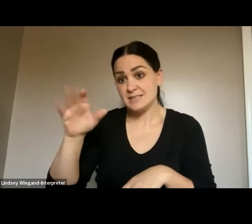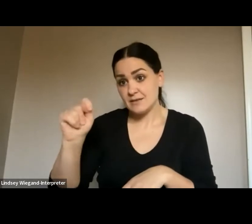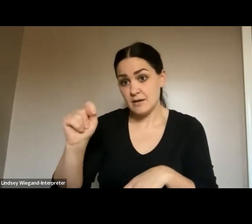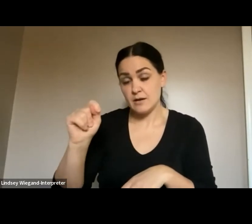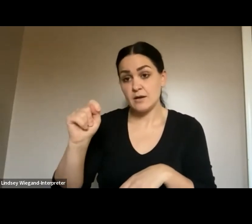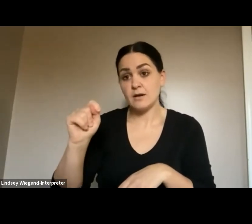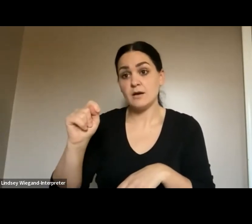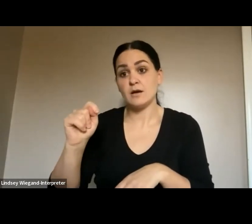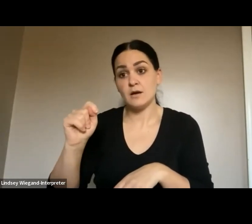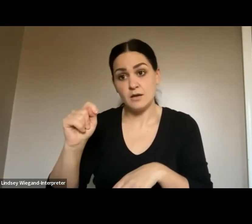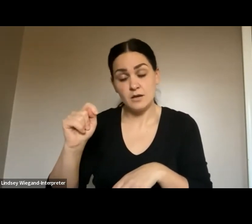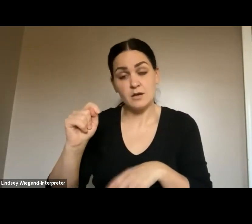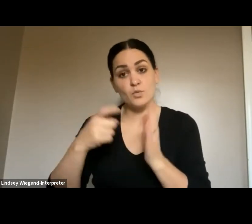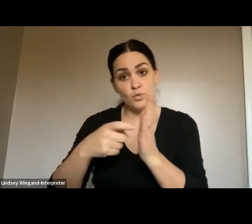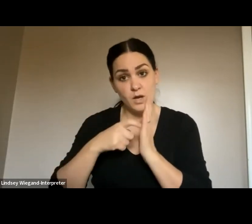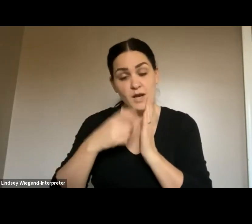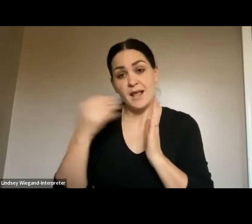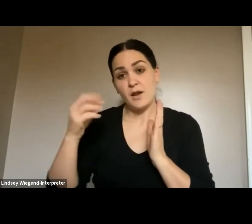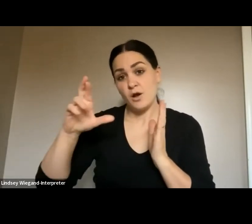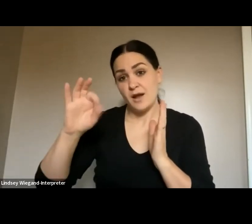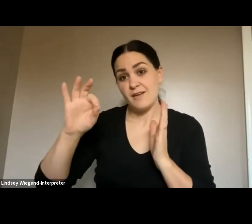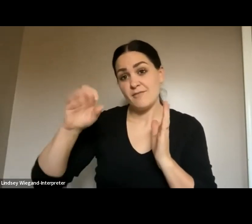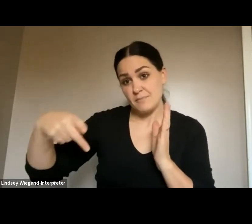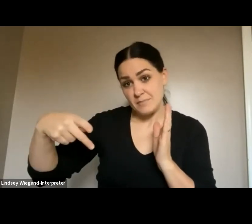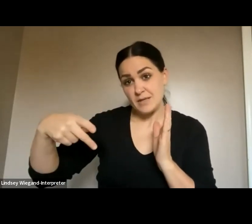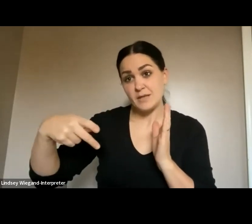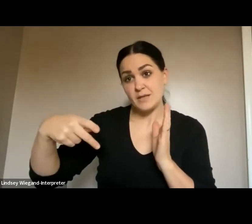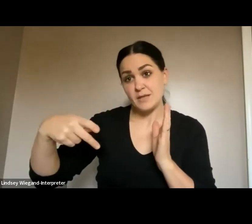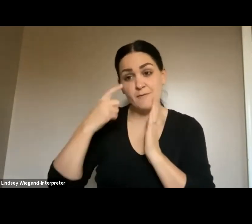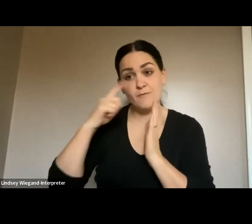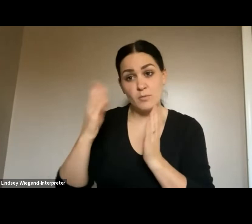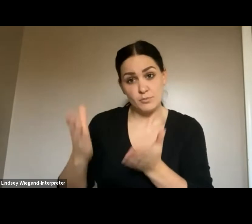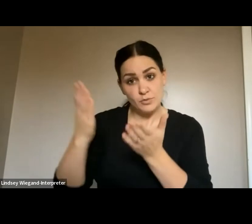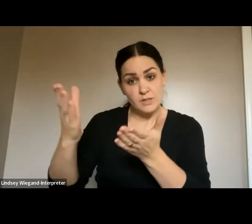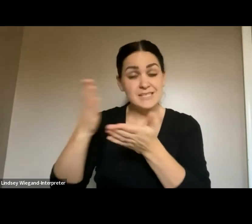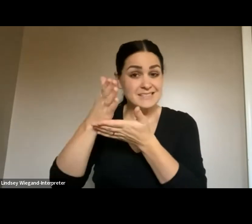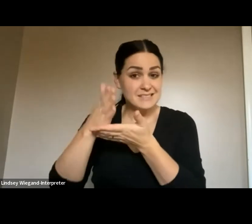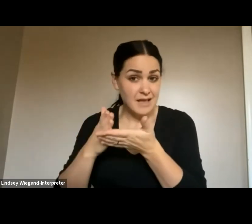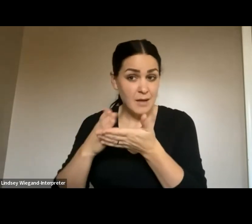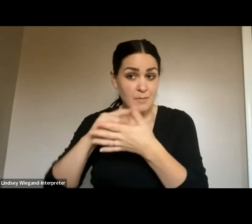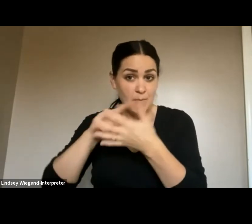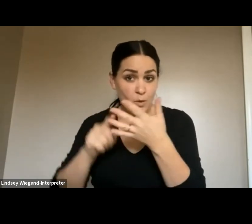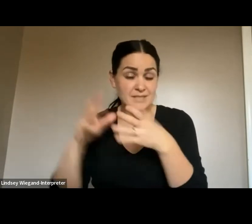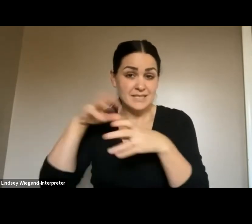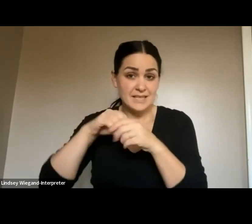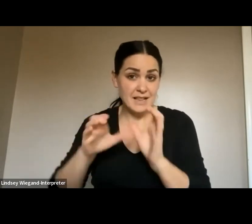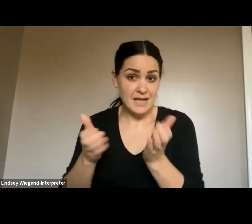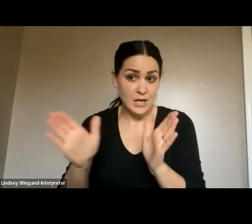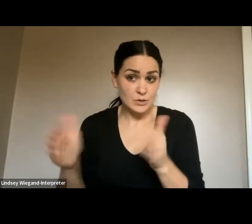RFP request for proposal, that some of the components in the classroom include